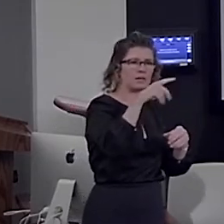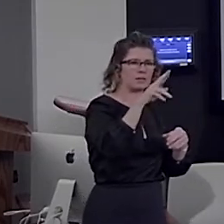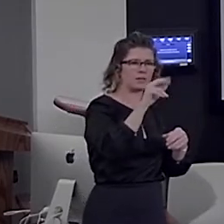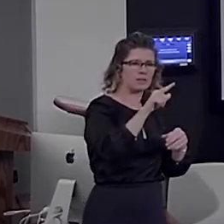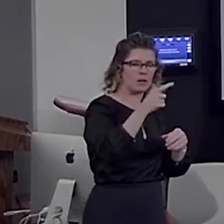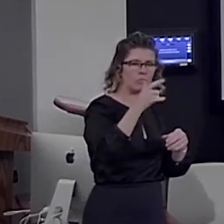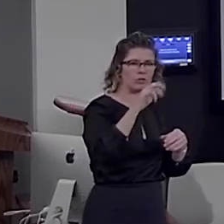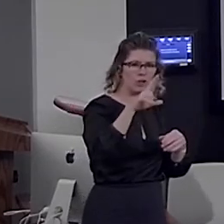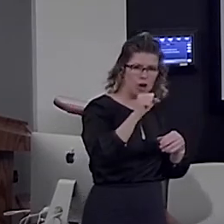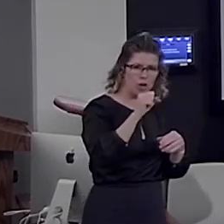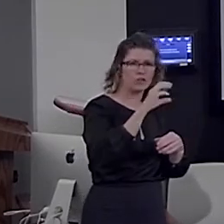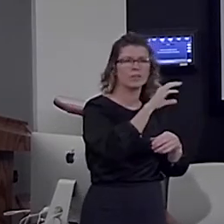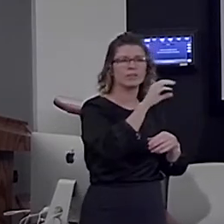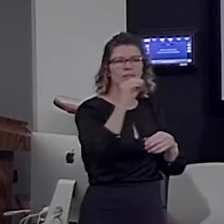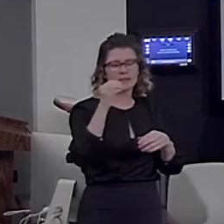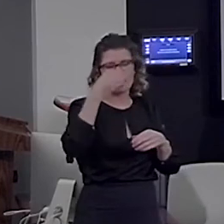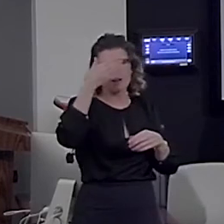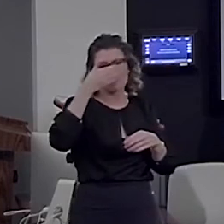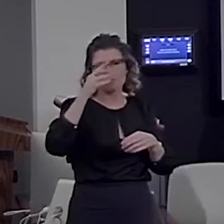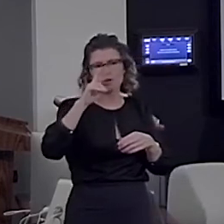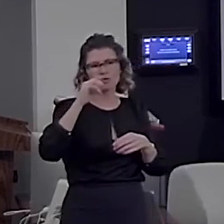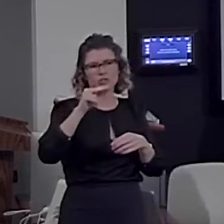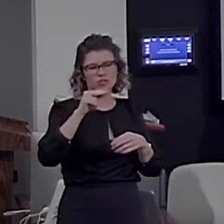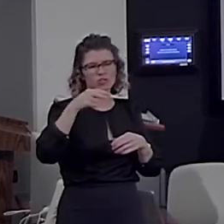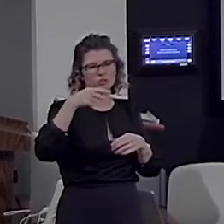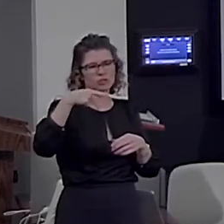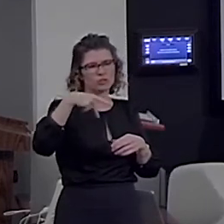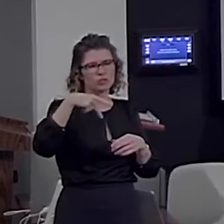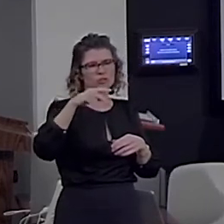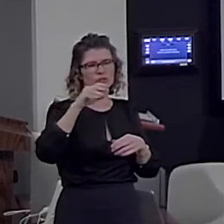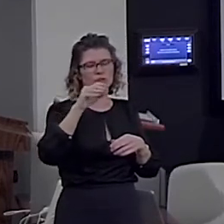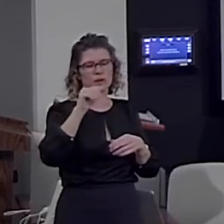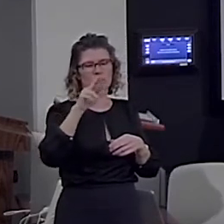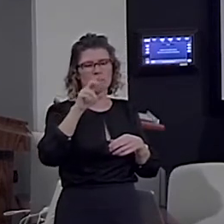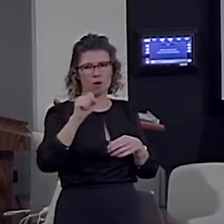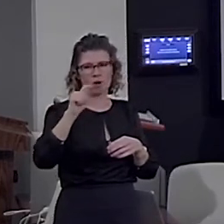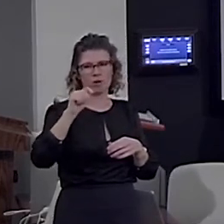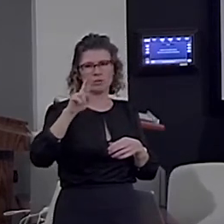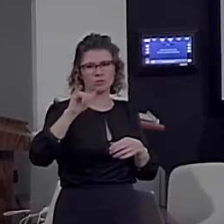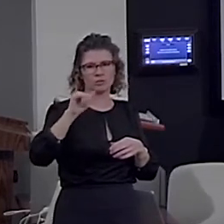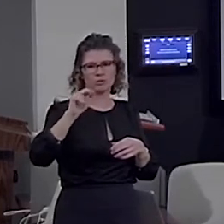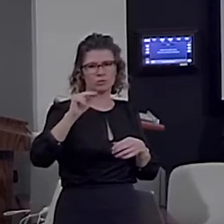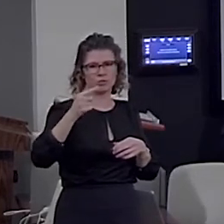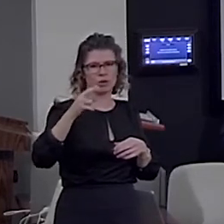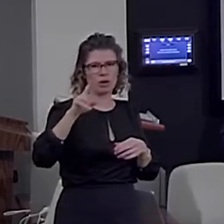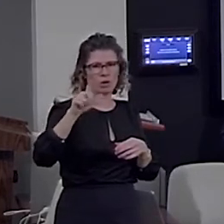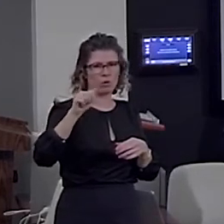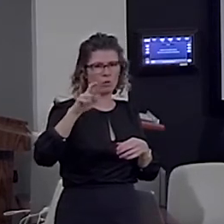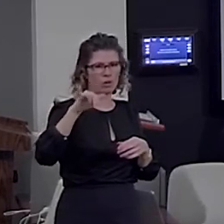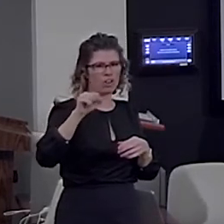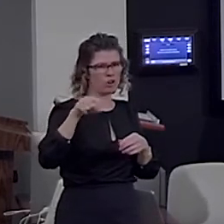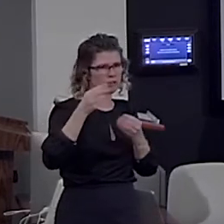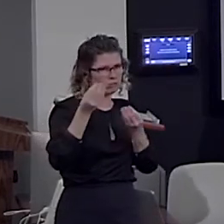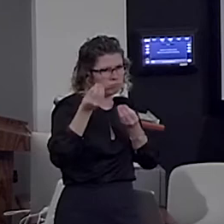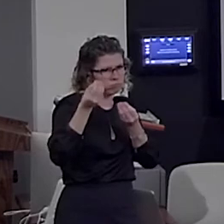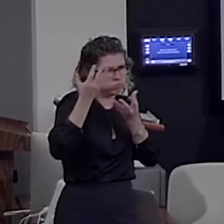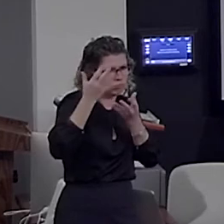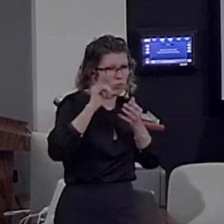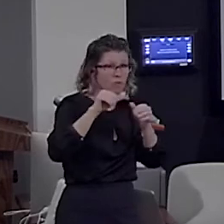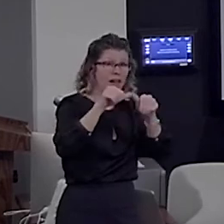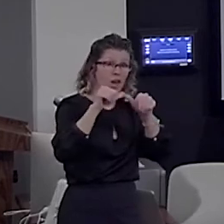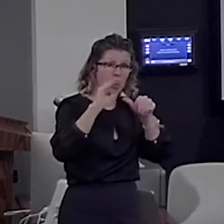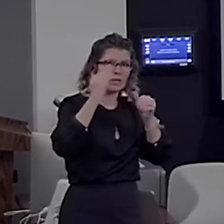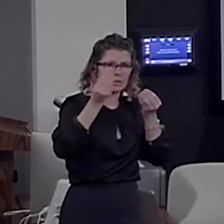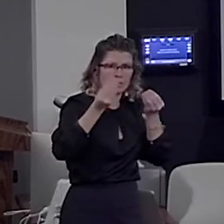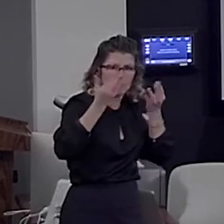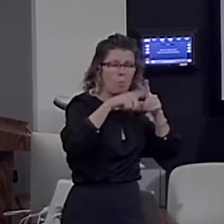inferior frontal region, part triangularis in particular. So, this network seems to be involved when you construct the tree and